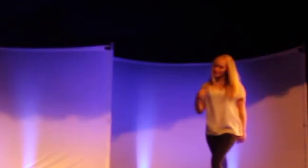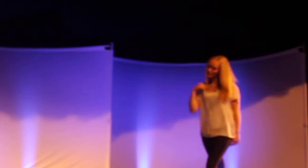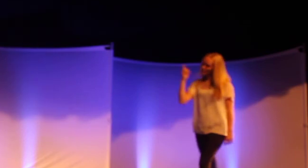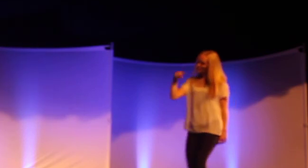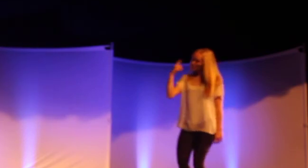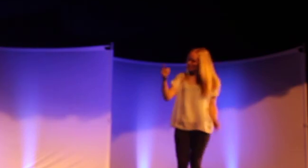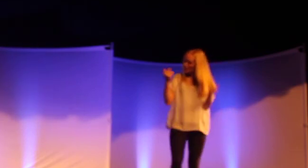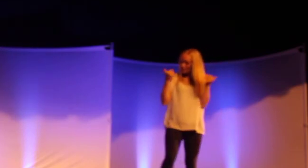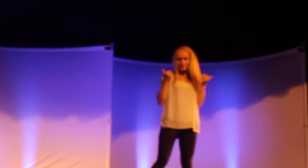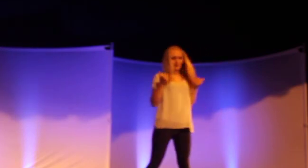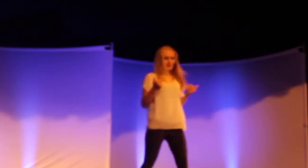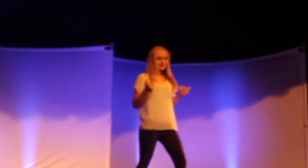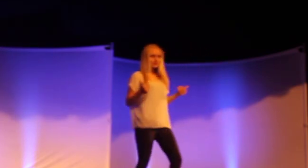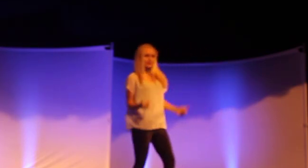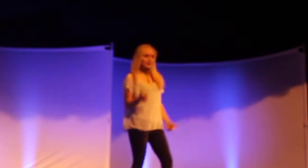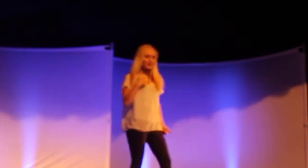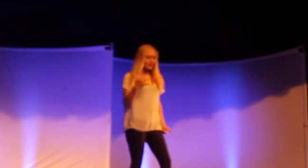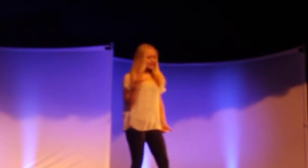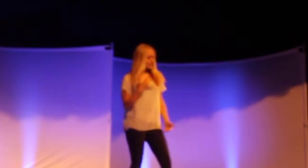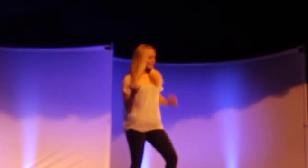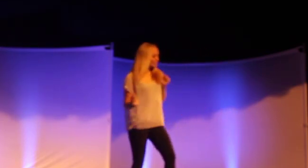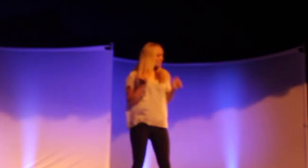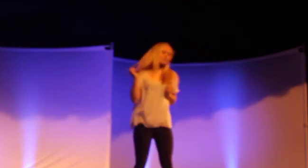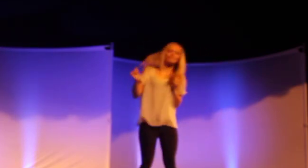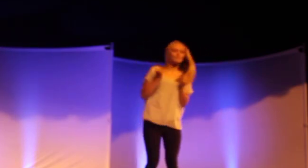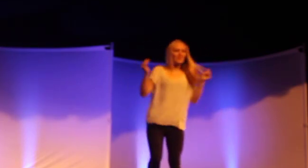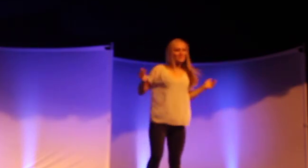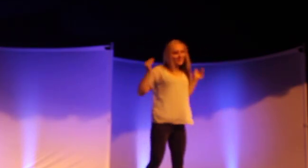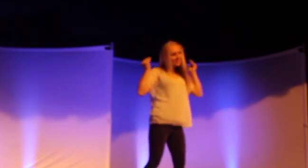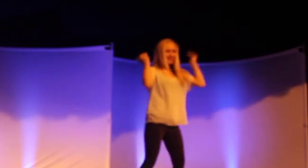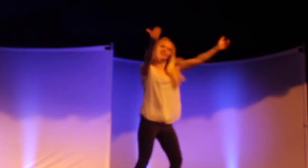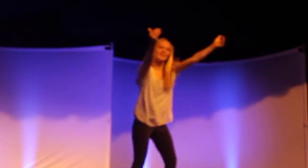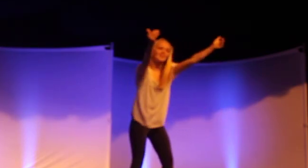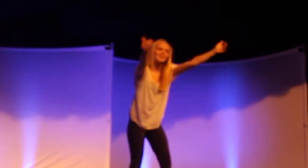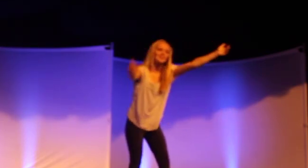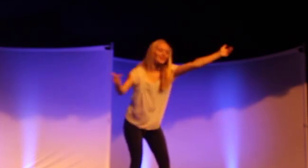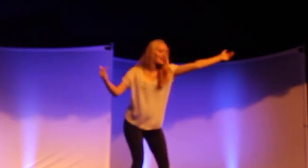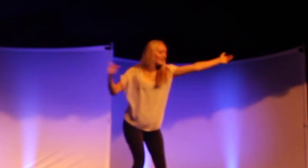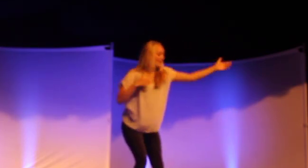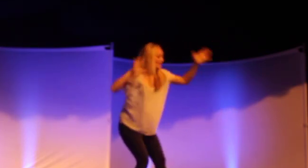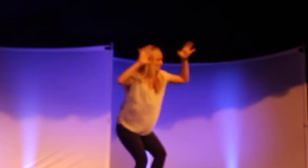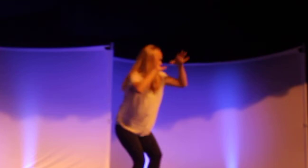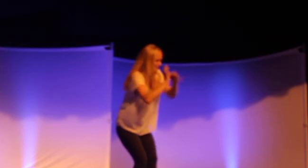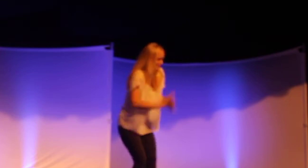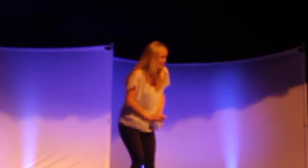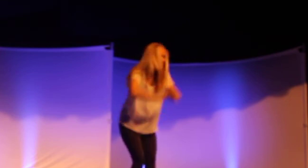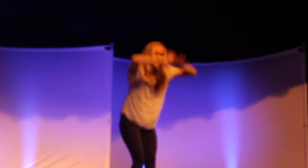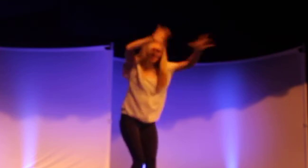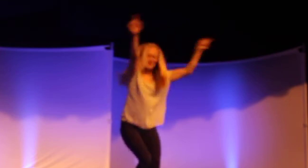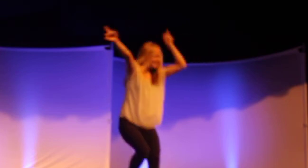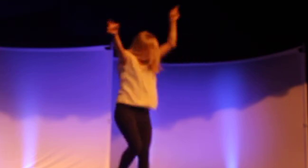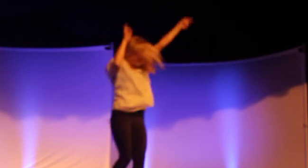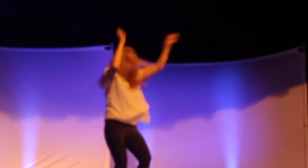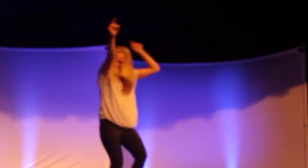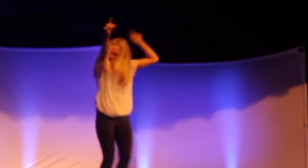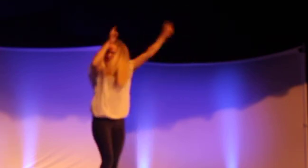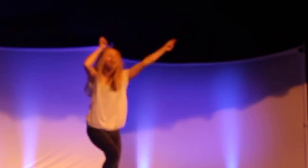You know that I'm a crazy chick I do what I want, but I feel like it All I wanna do is let you show